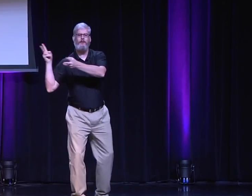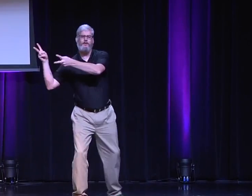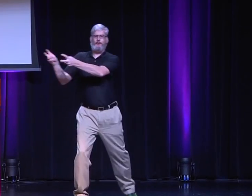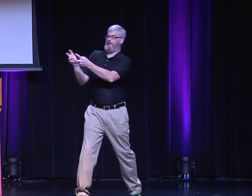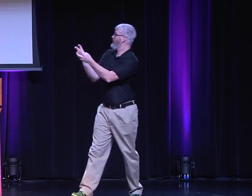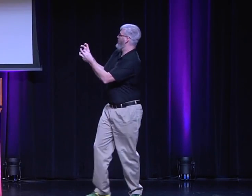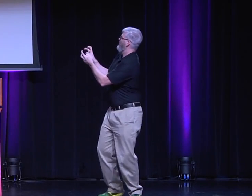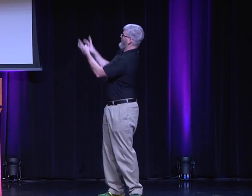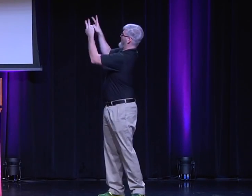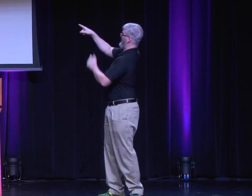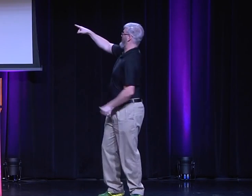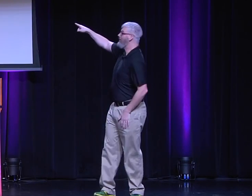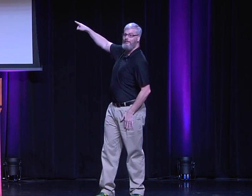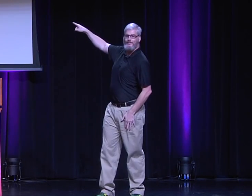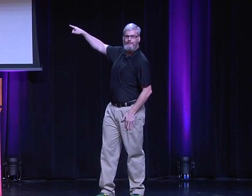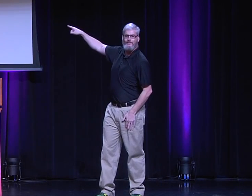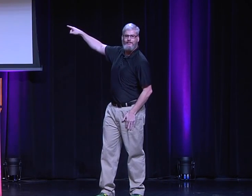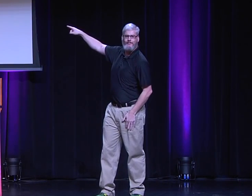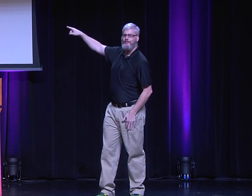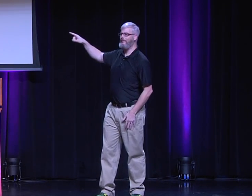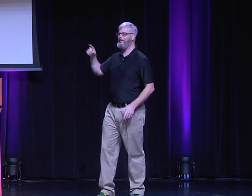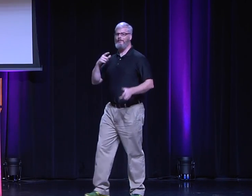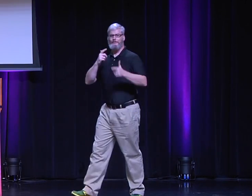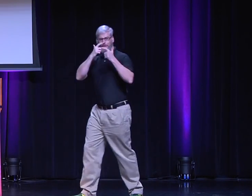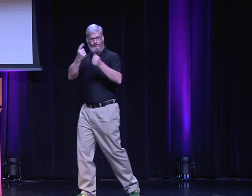And so that's why I choose this word and use it in my discussions.